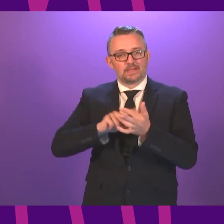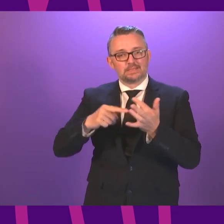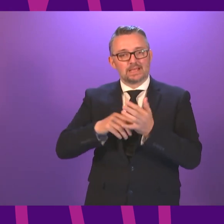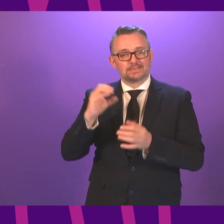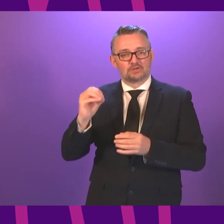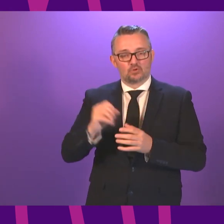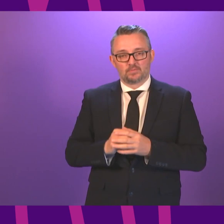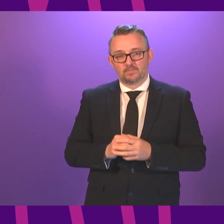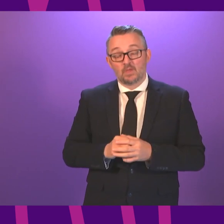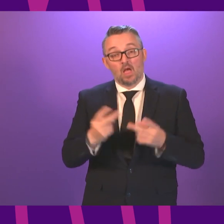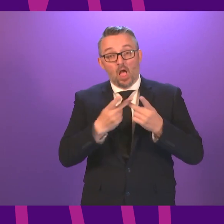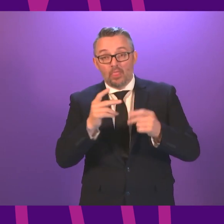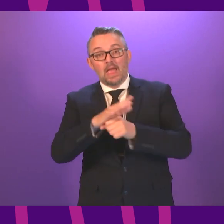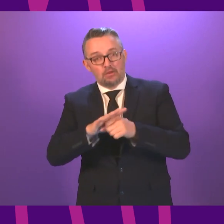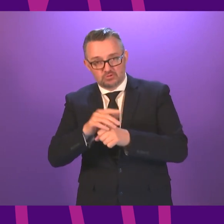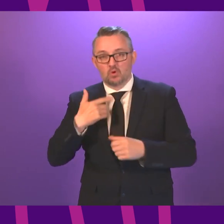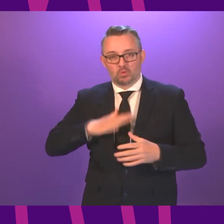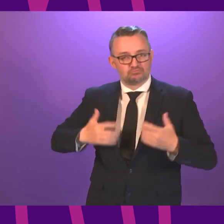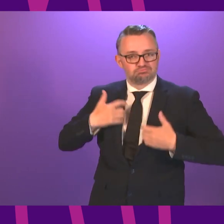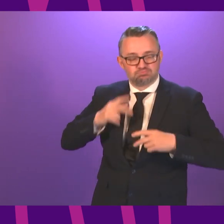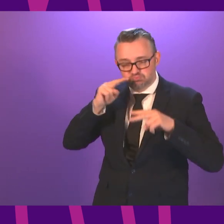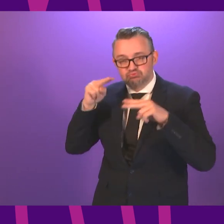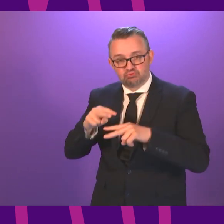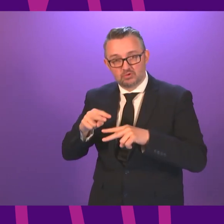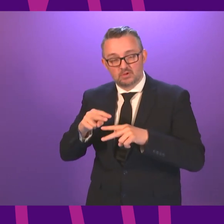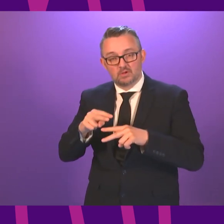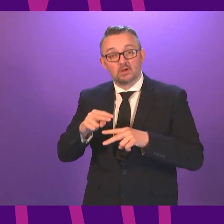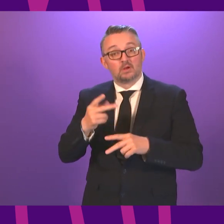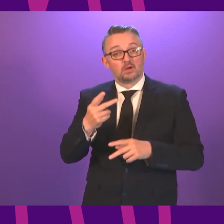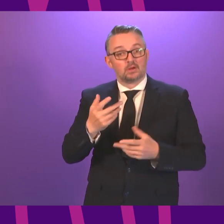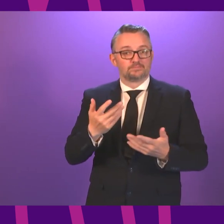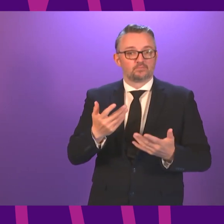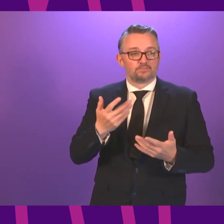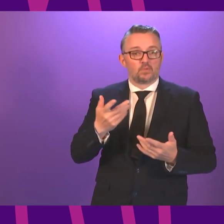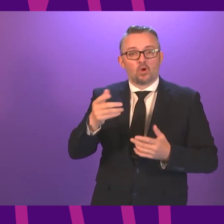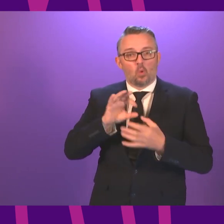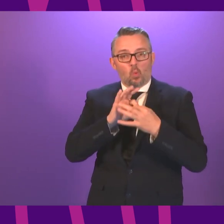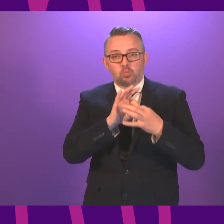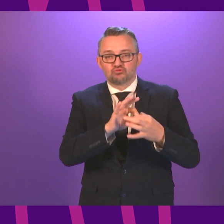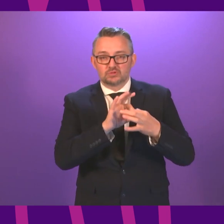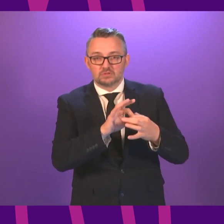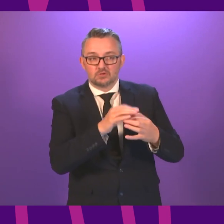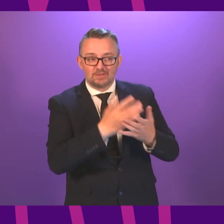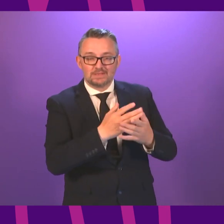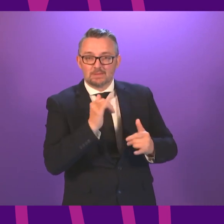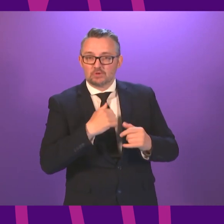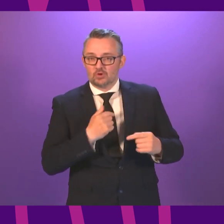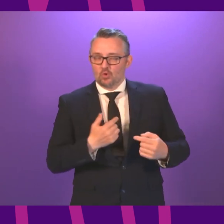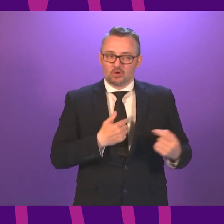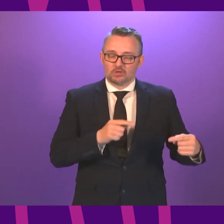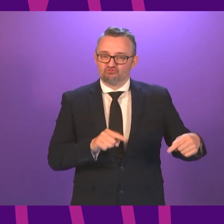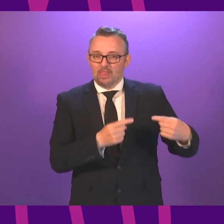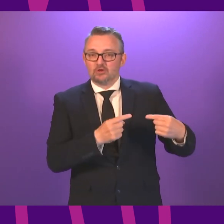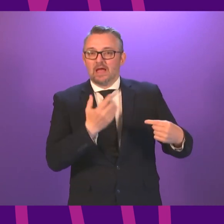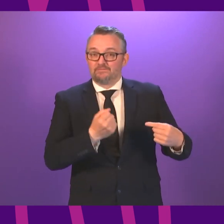other issues, too, and not just where we already have a similar outlook, but also where co-operation will be more challenging for both of us.